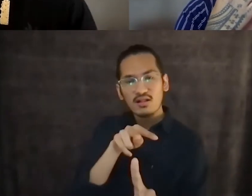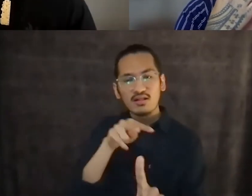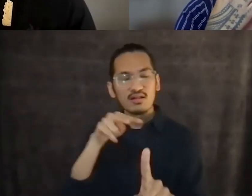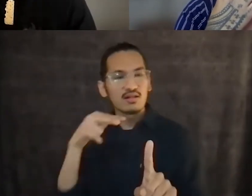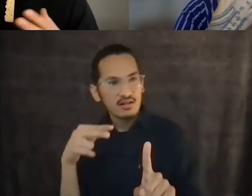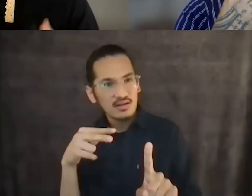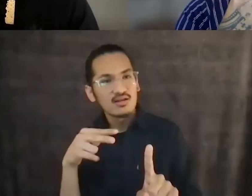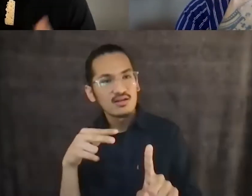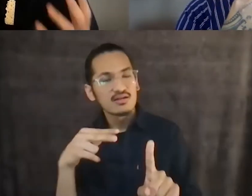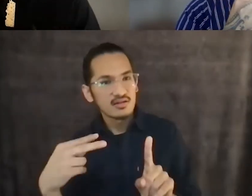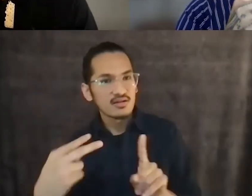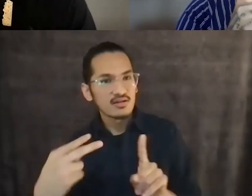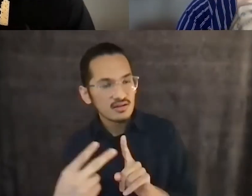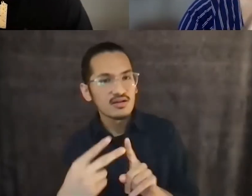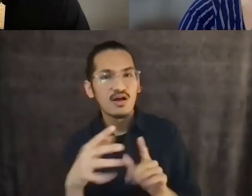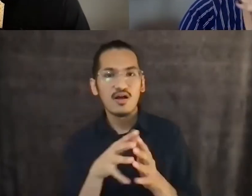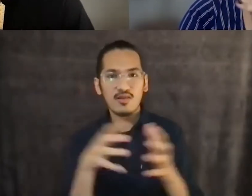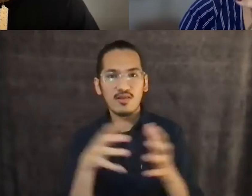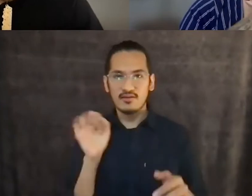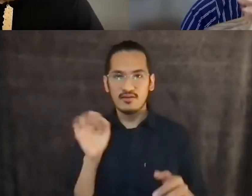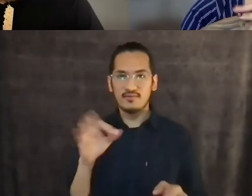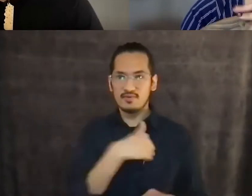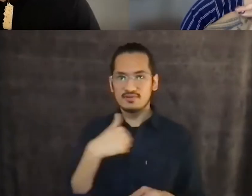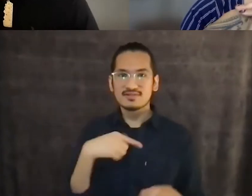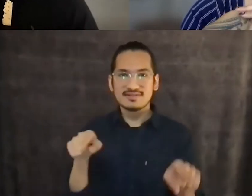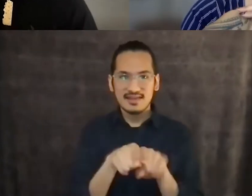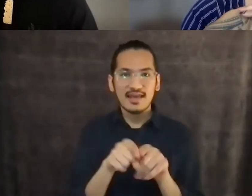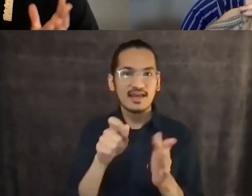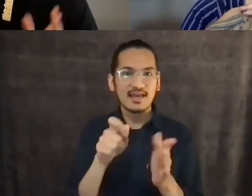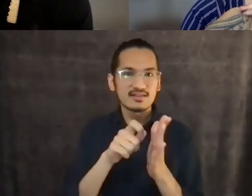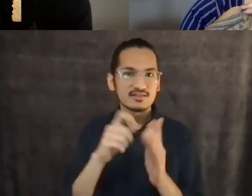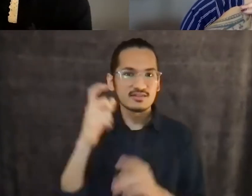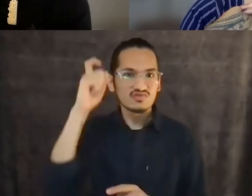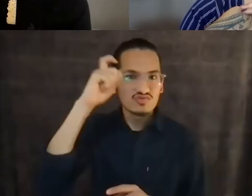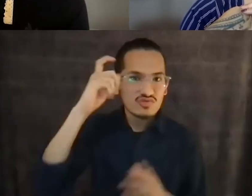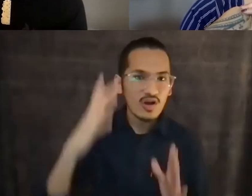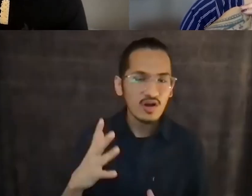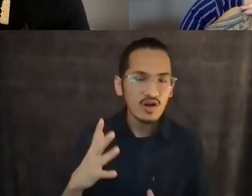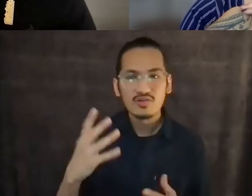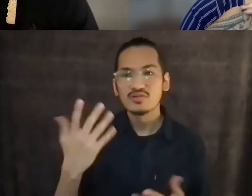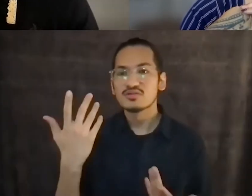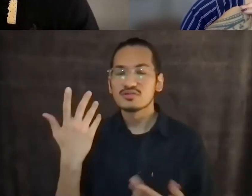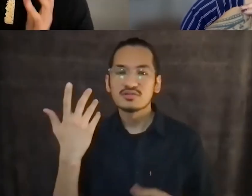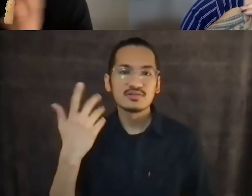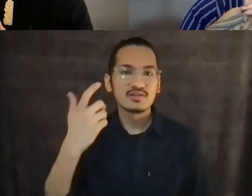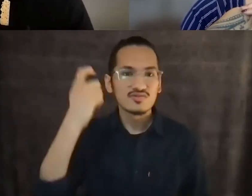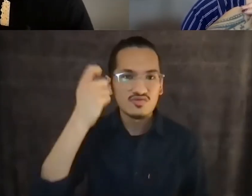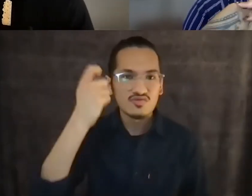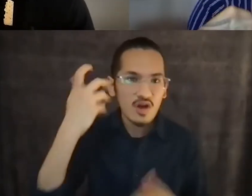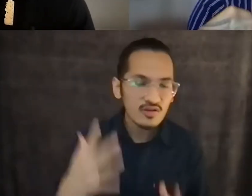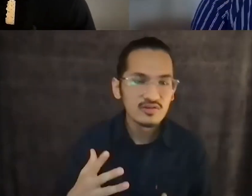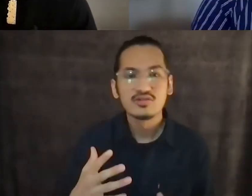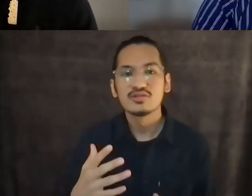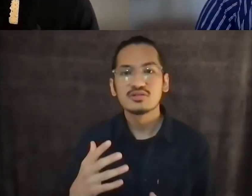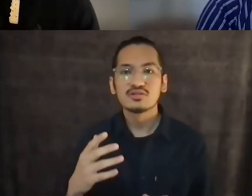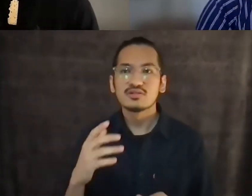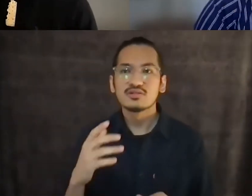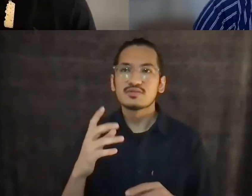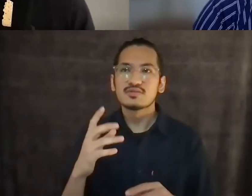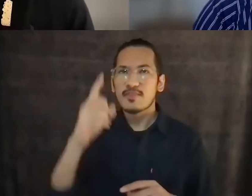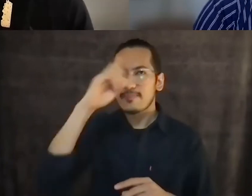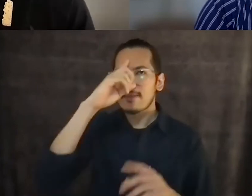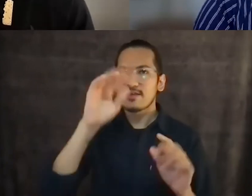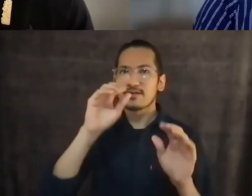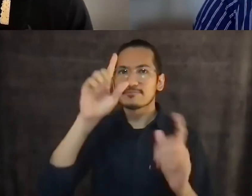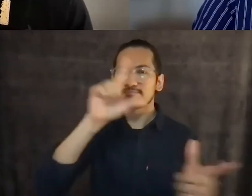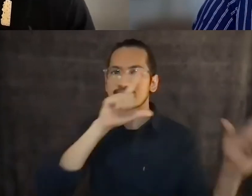Hawaiian scholars, really started to talk and think and write about Aloha Aina as distinct from patriotism. Right. Patriotism being this really kind